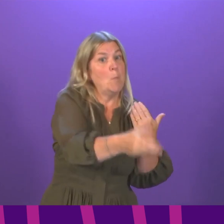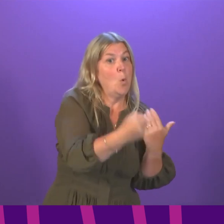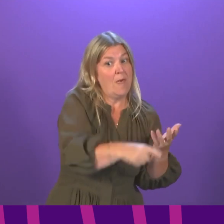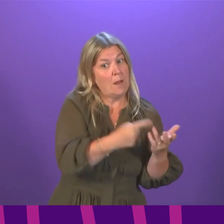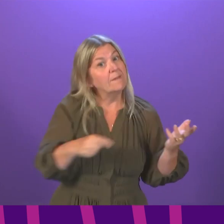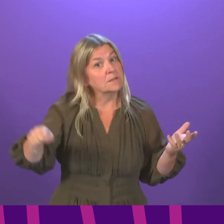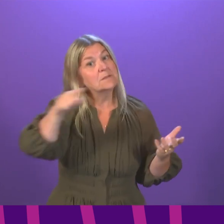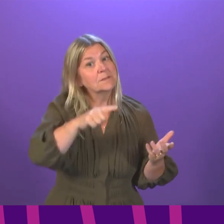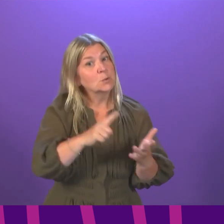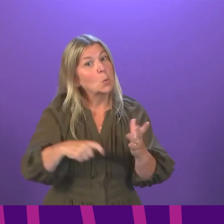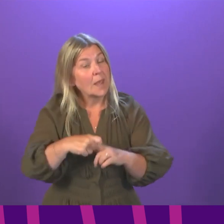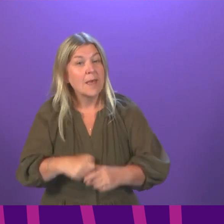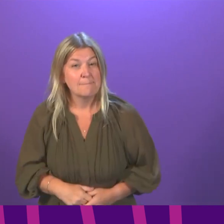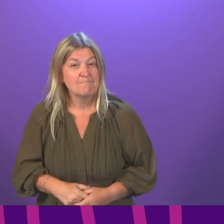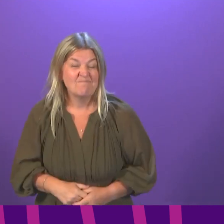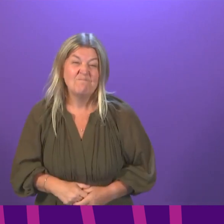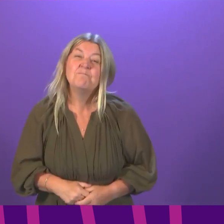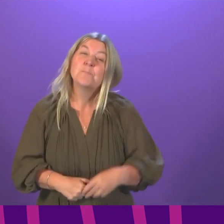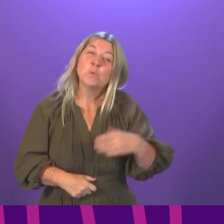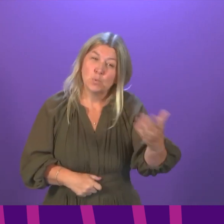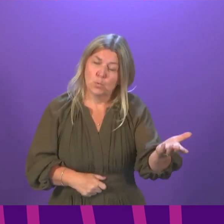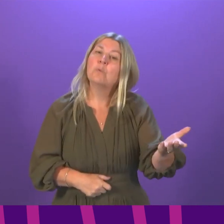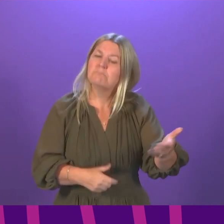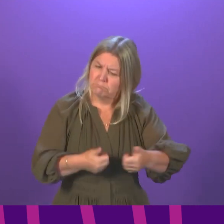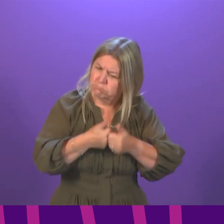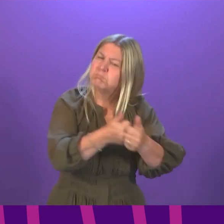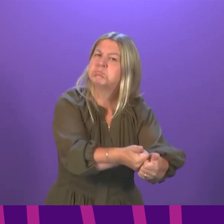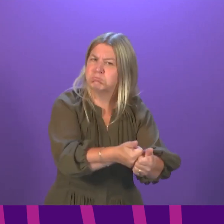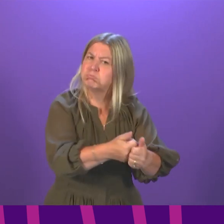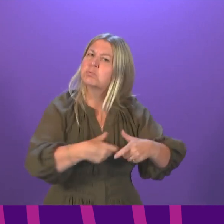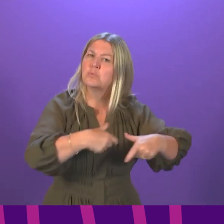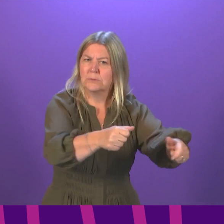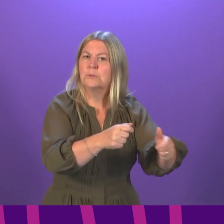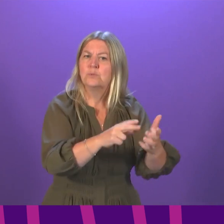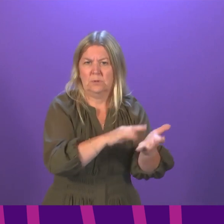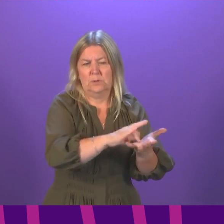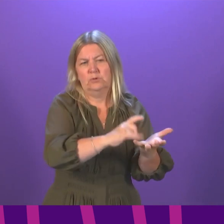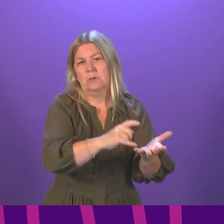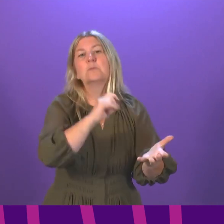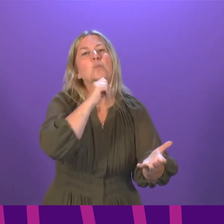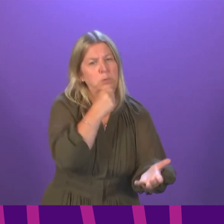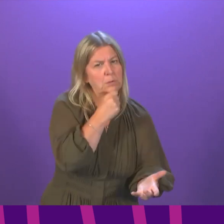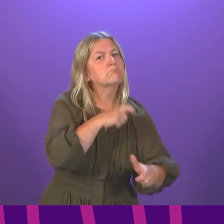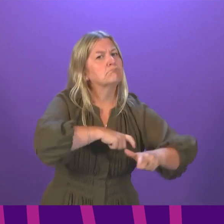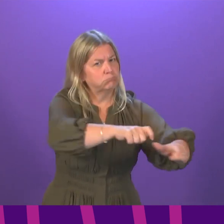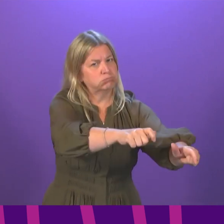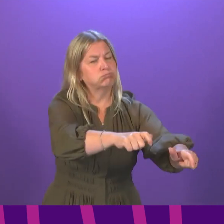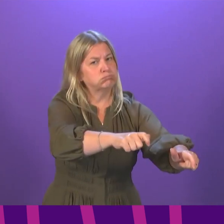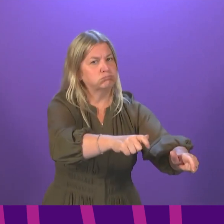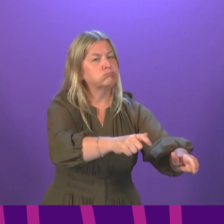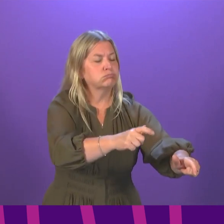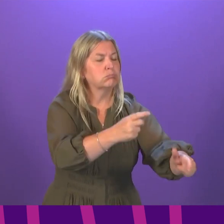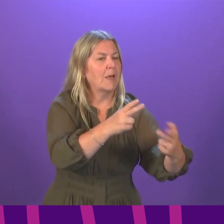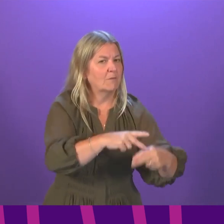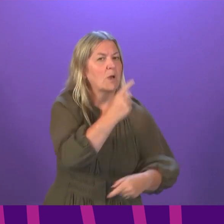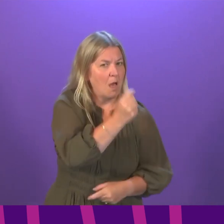cannot do what it does. We will continue to support the NHS in the best way we possibly can, as it continues to cater